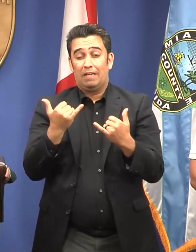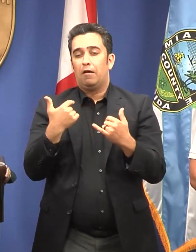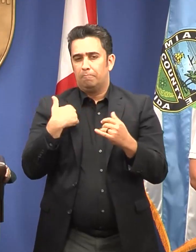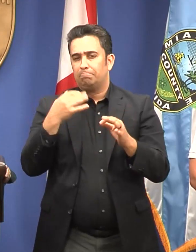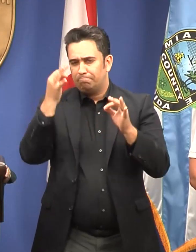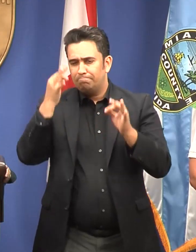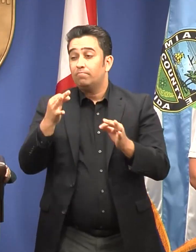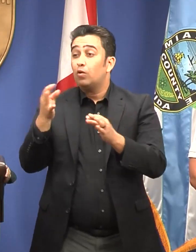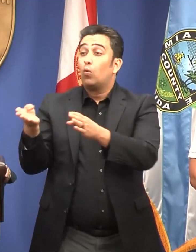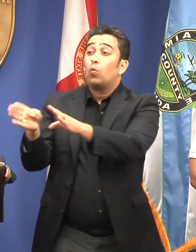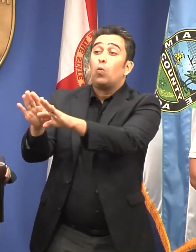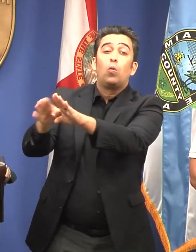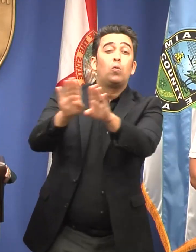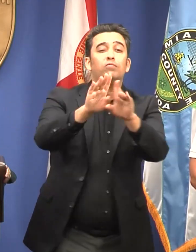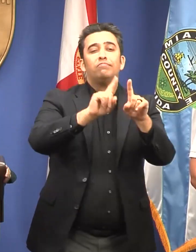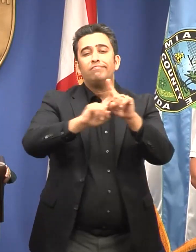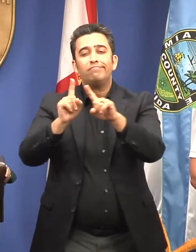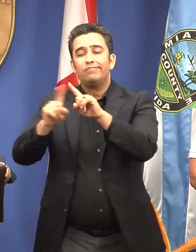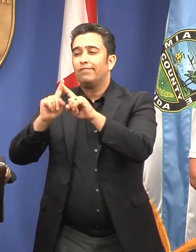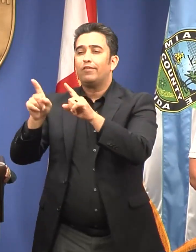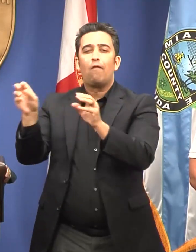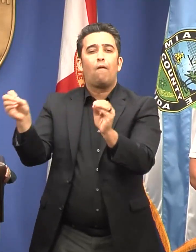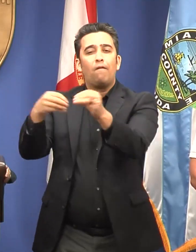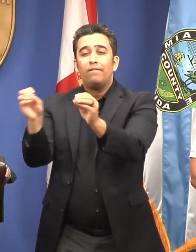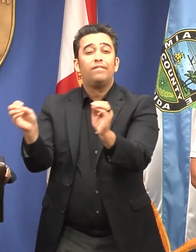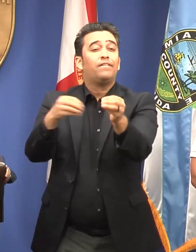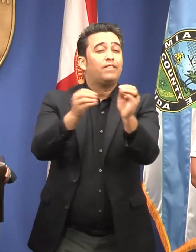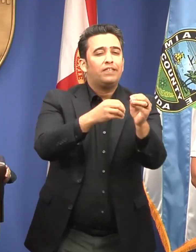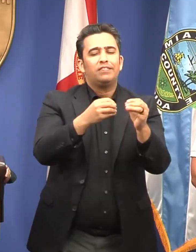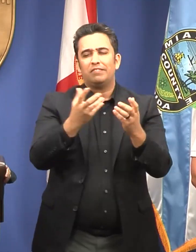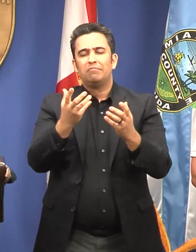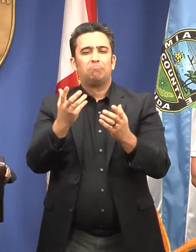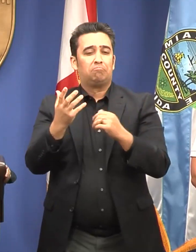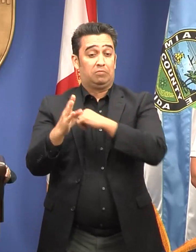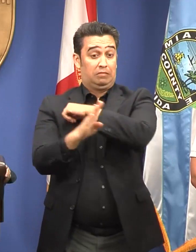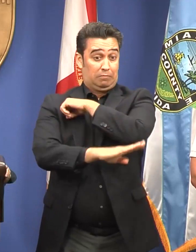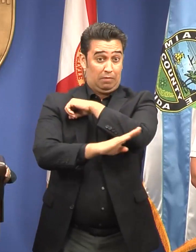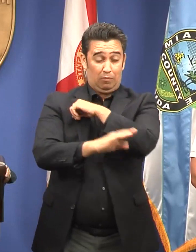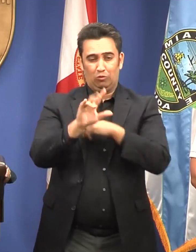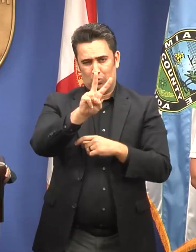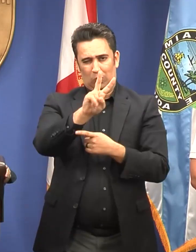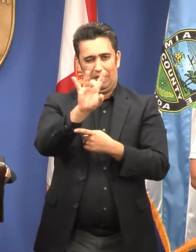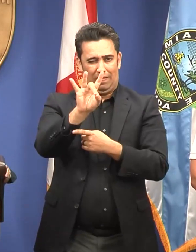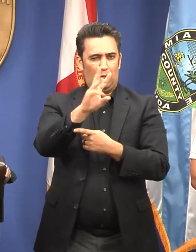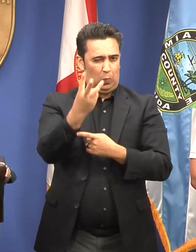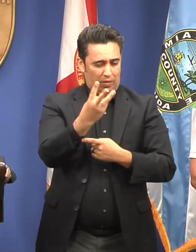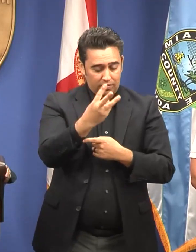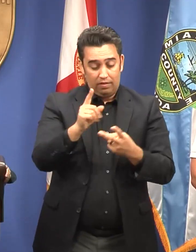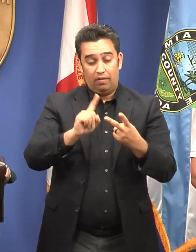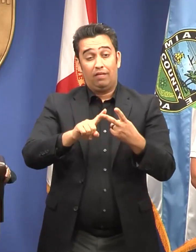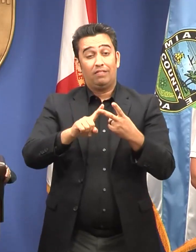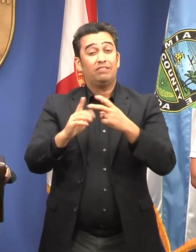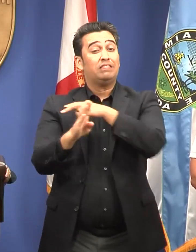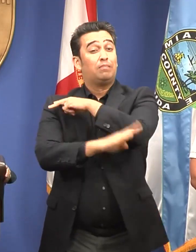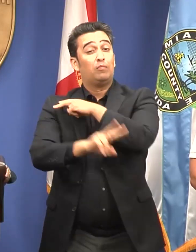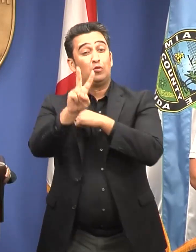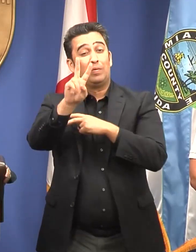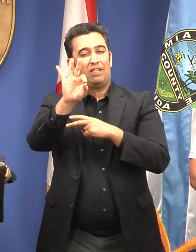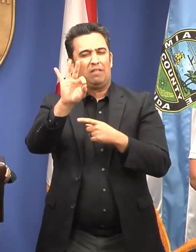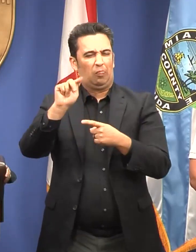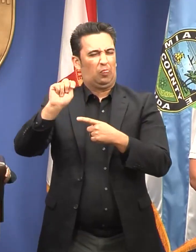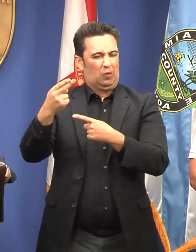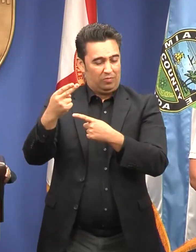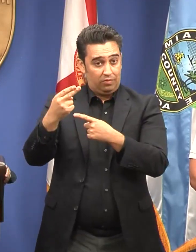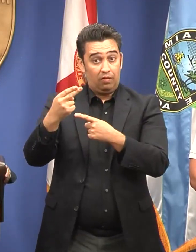-essential county services, both today, Wednesday, September 28th, and tomorrow, Thursday, September 29th. And this list